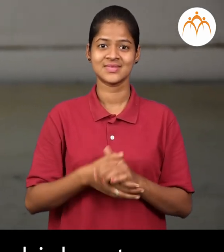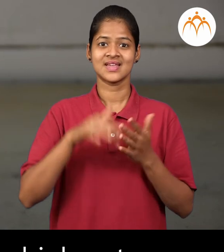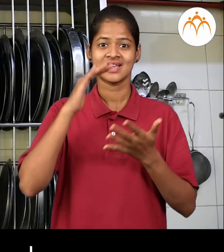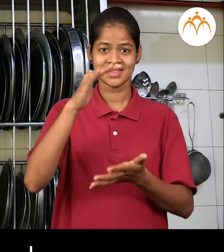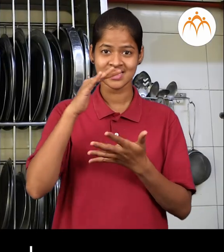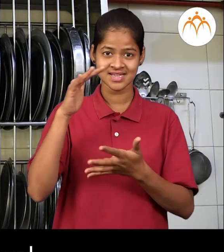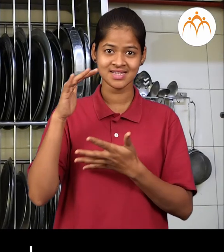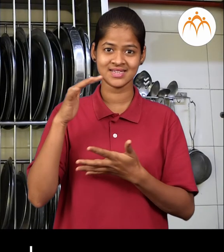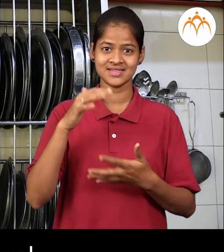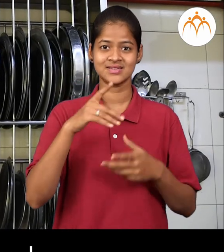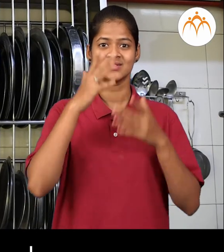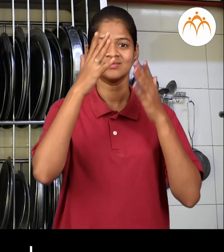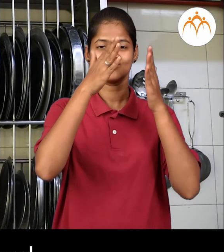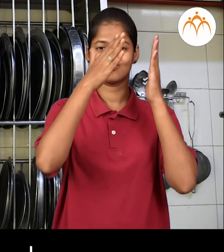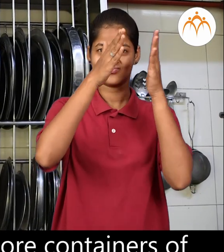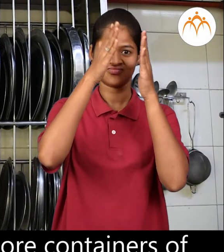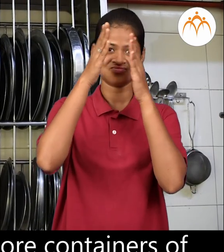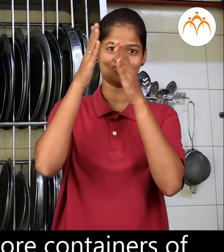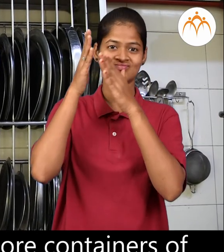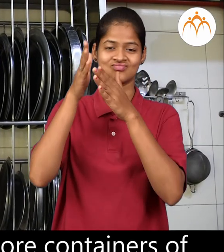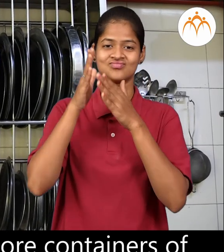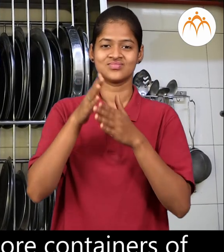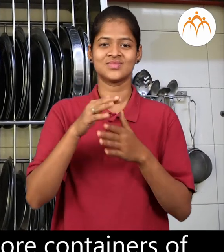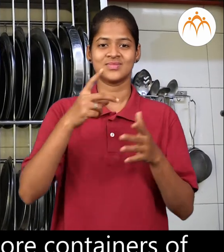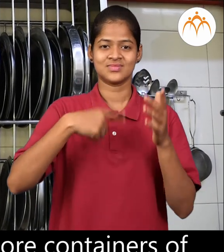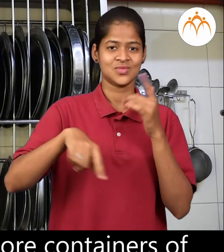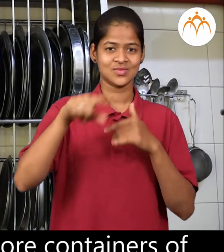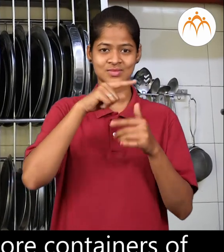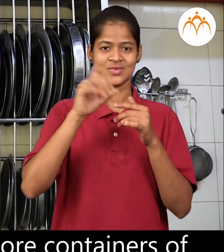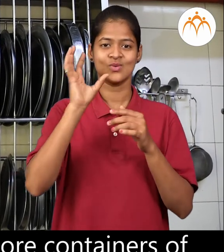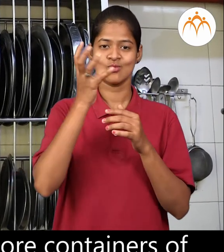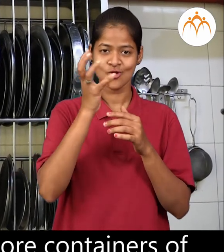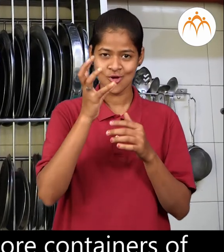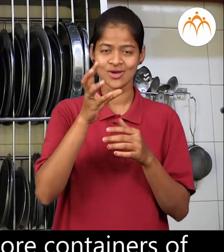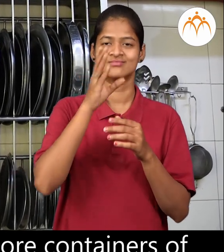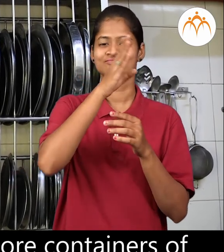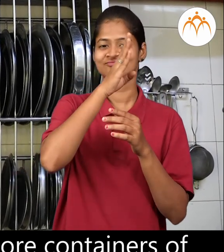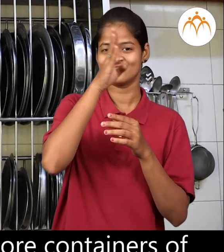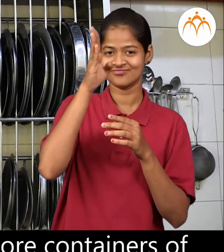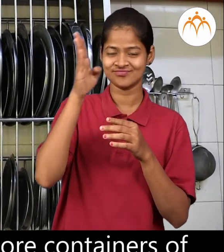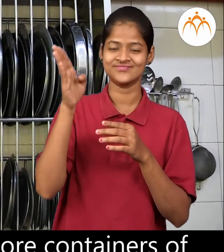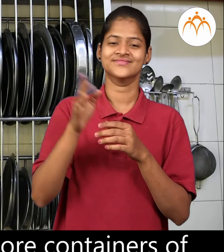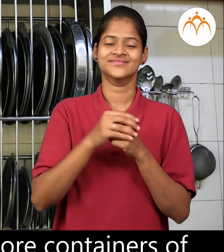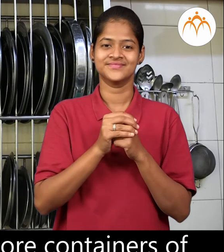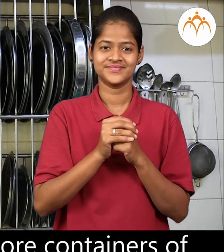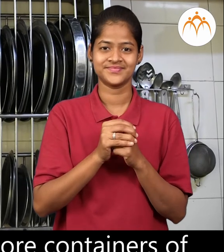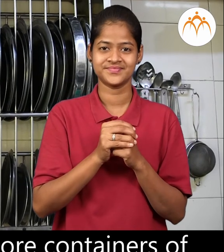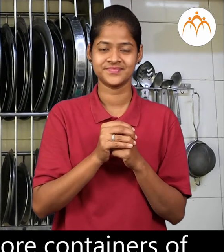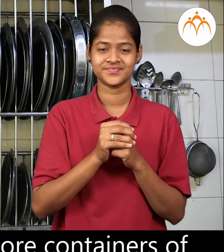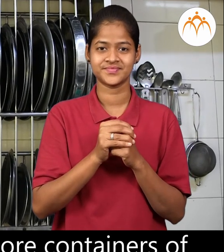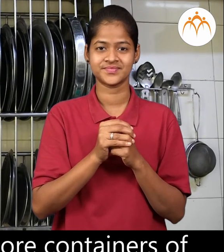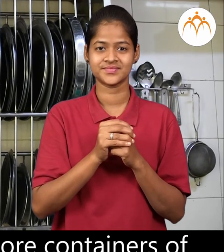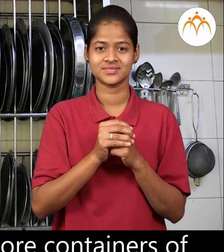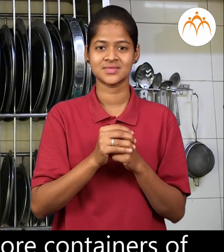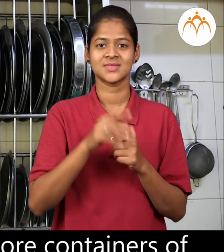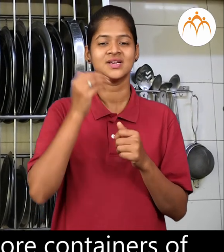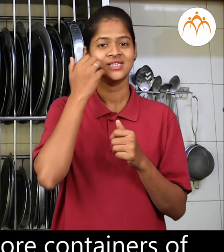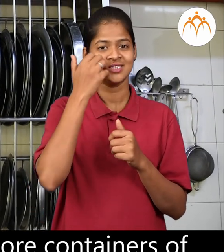Cupboard Covered is used to store containers of different sizes.